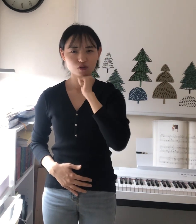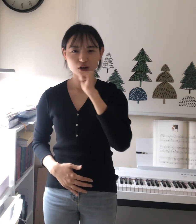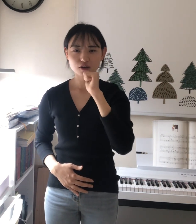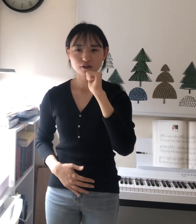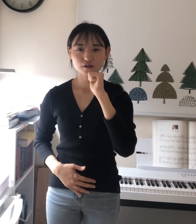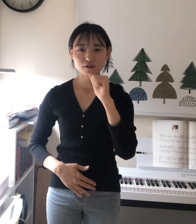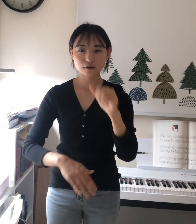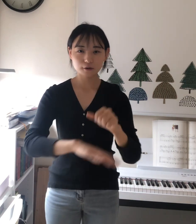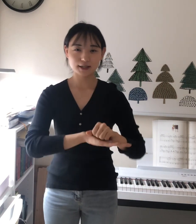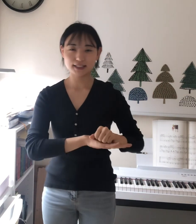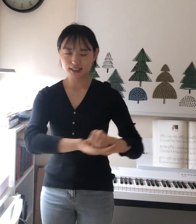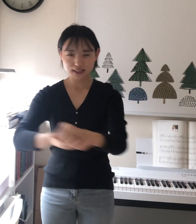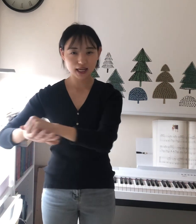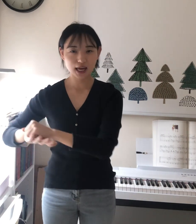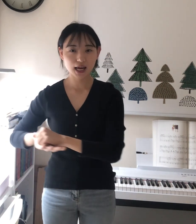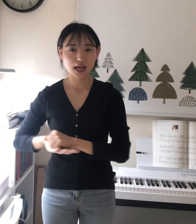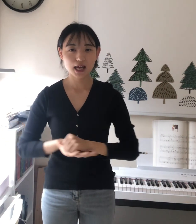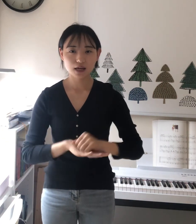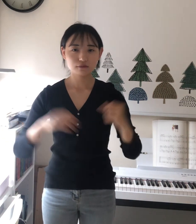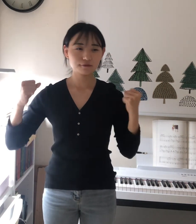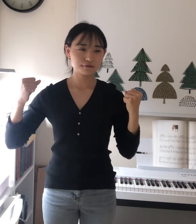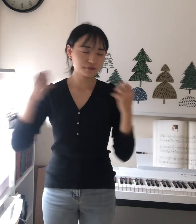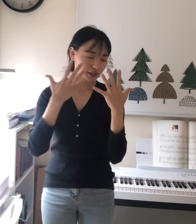longer a slave to me